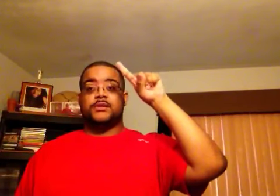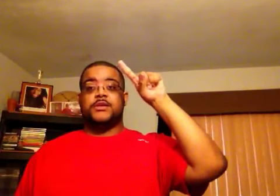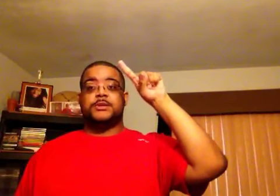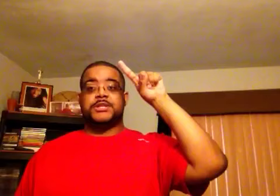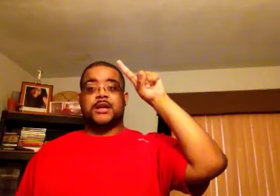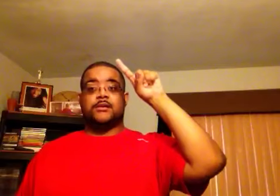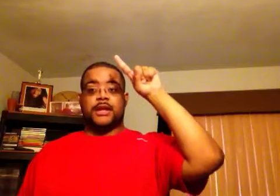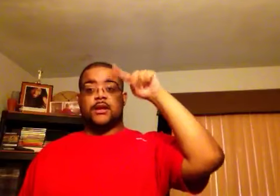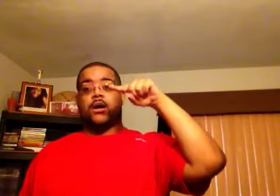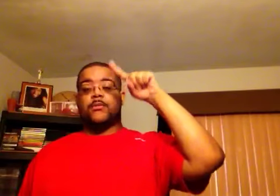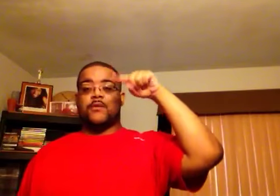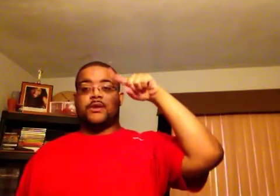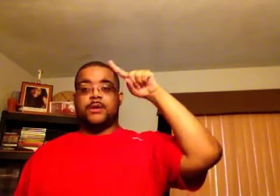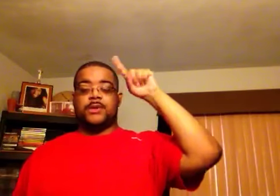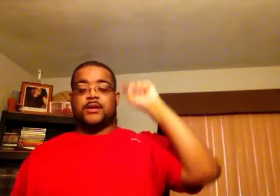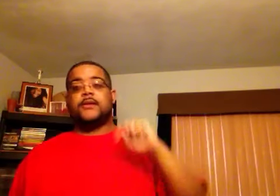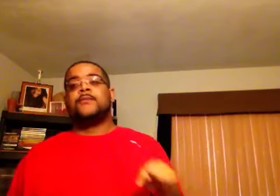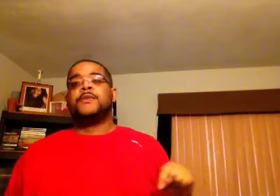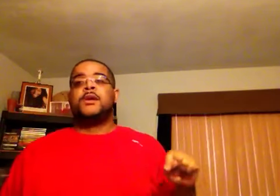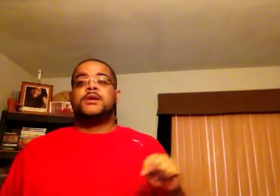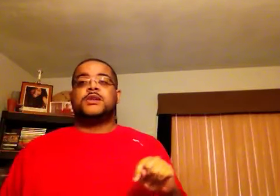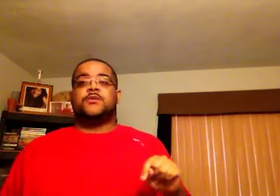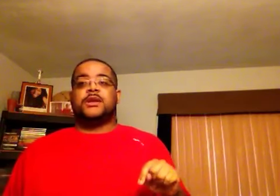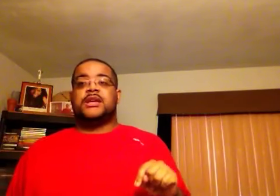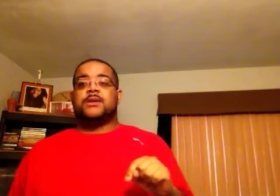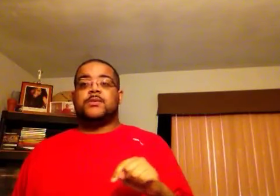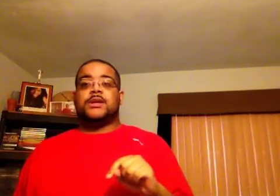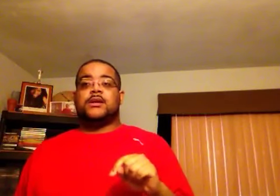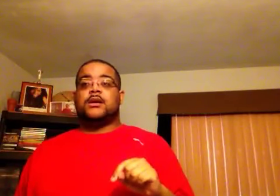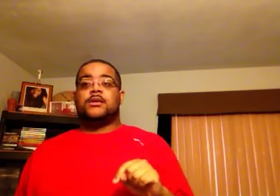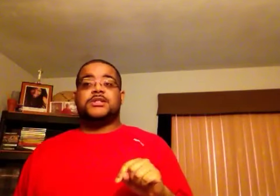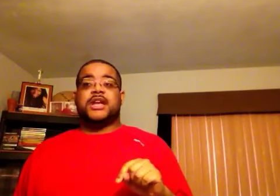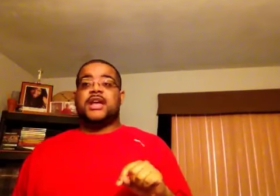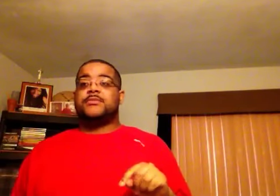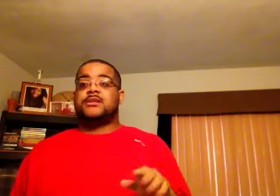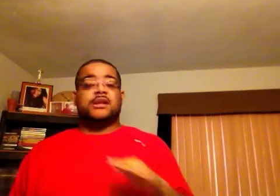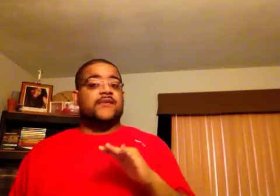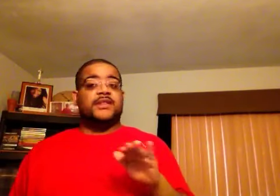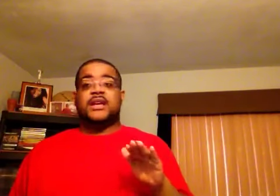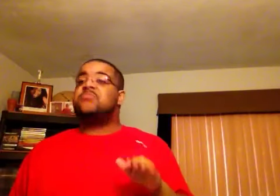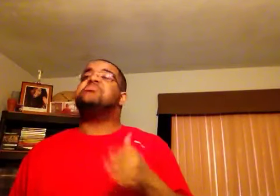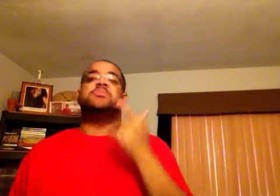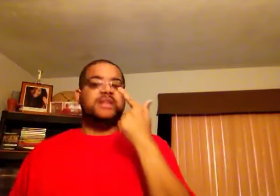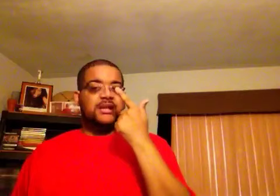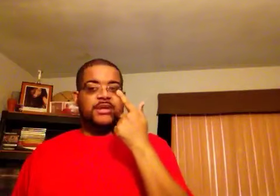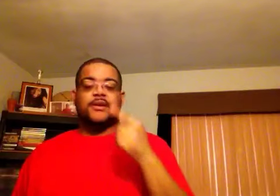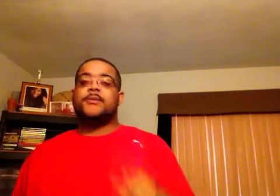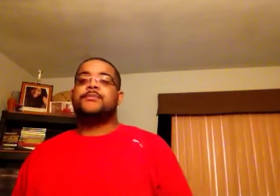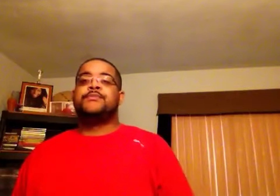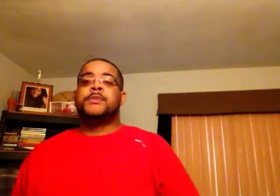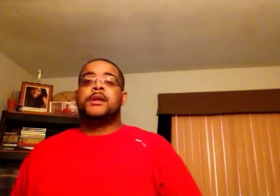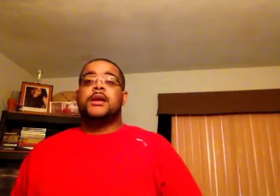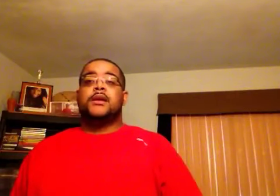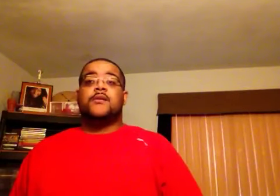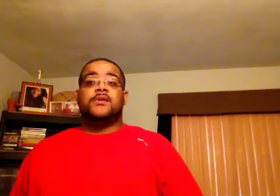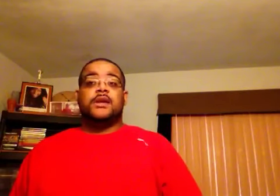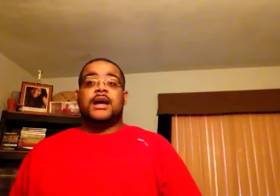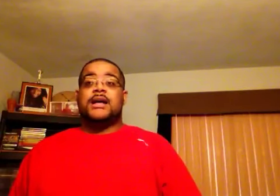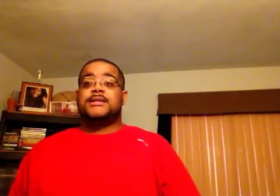YouTube channel link, both of them up here. So if you want to keep up with Luke James on everything, be up here. And hopefully you guys